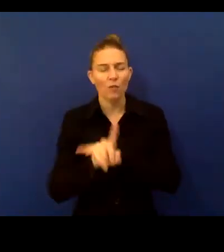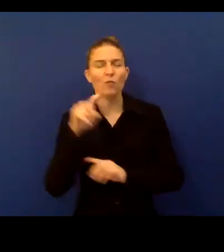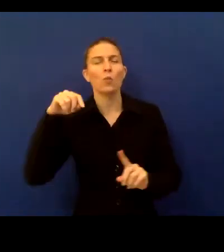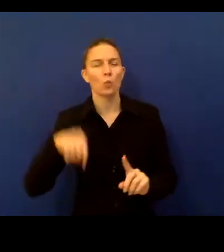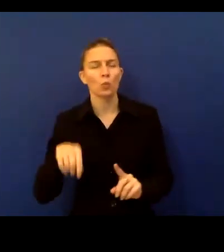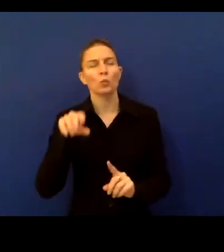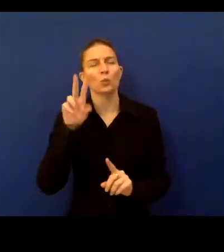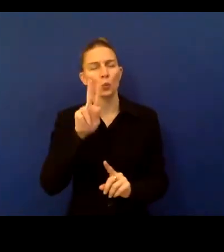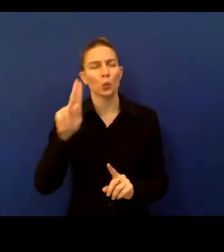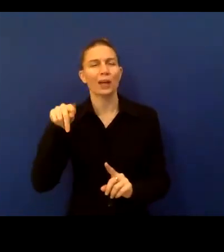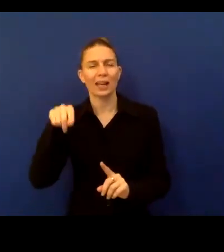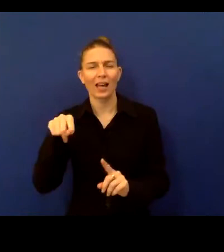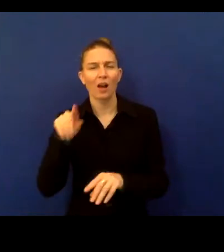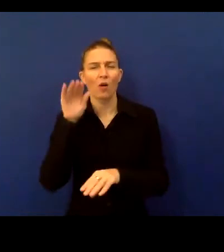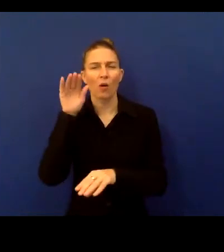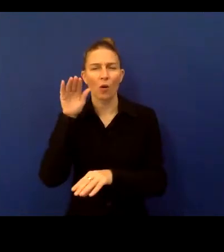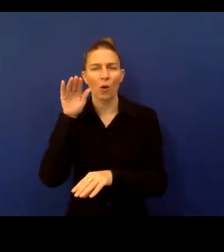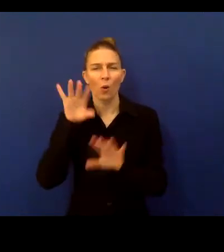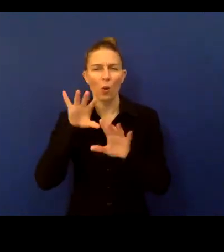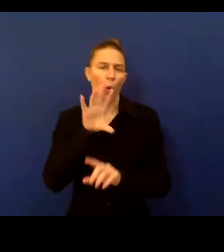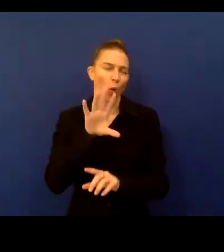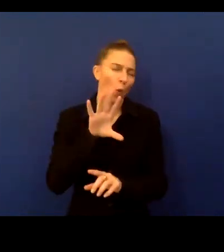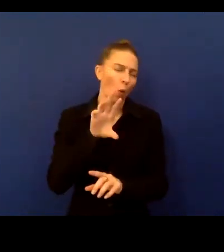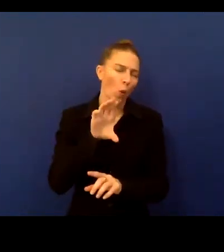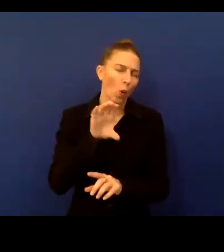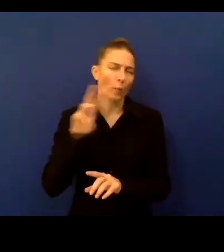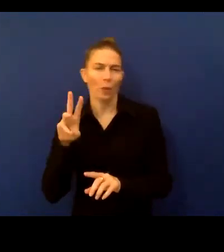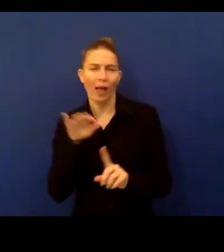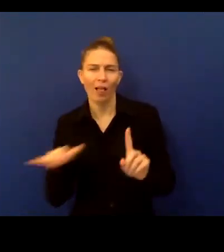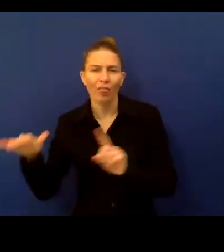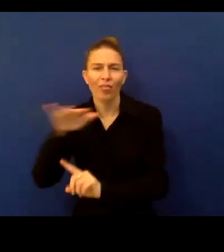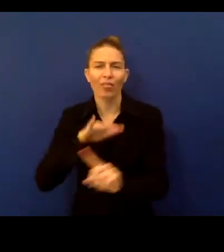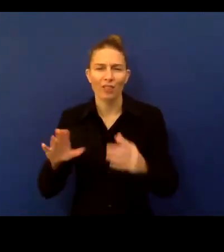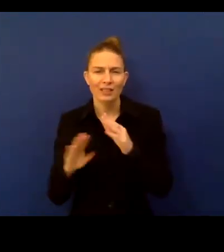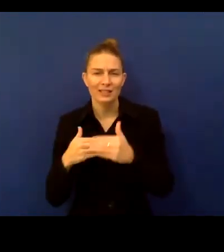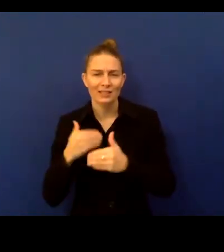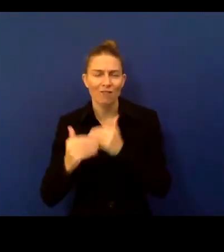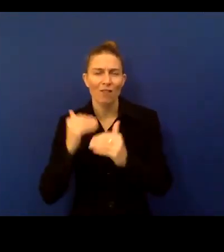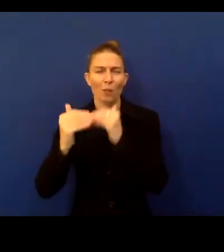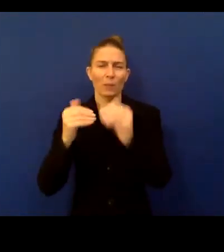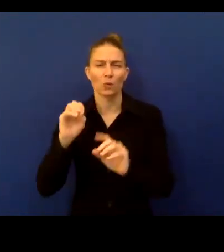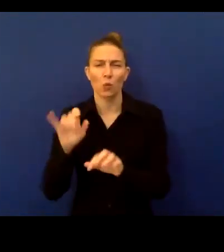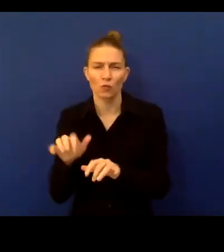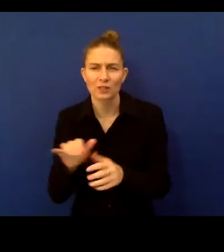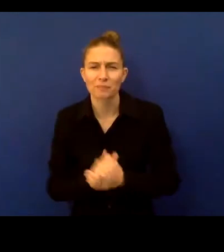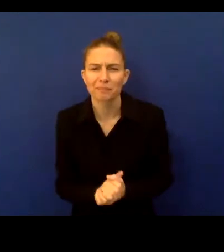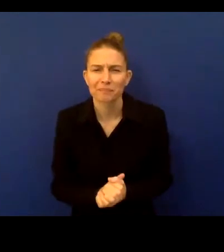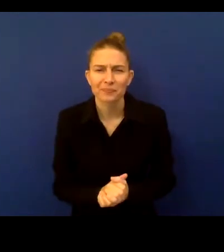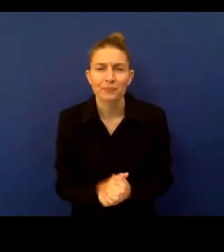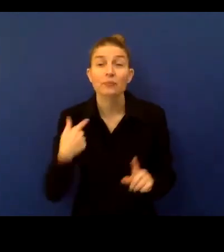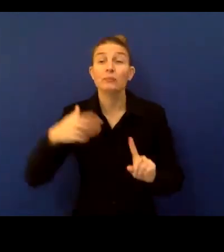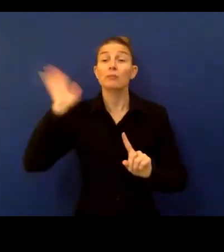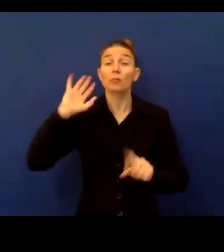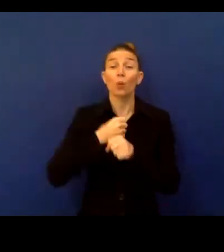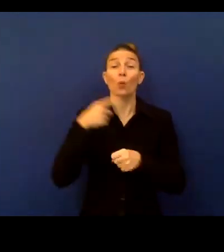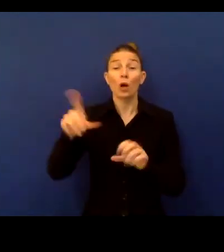And I used to work for the Department of International Development in the UK, but that was combined with the Foreign